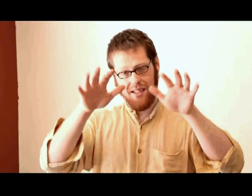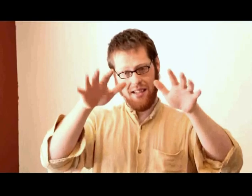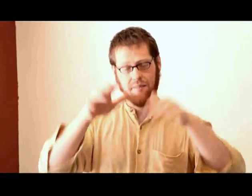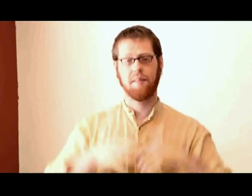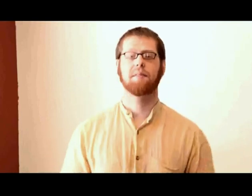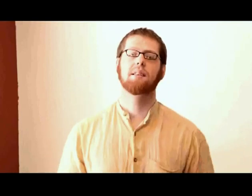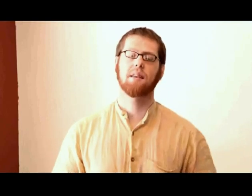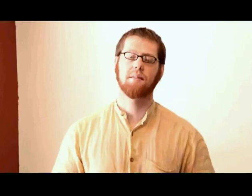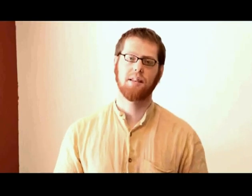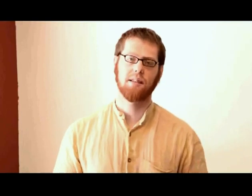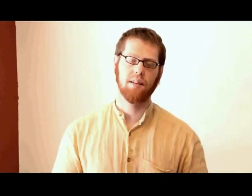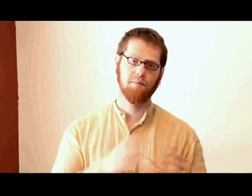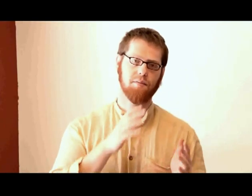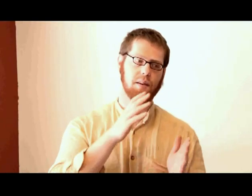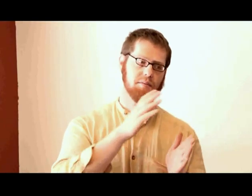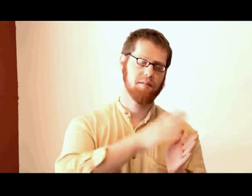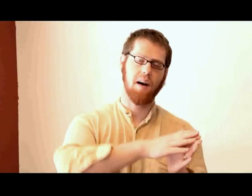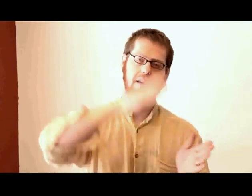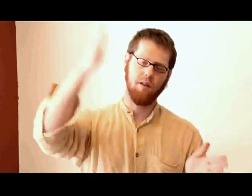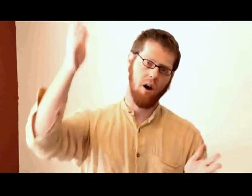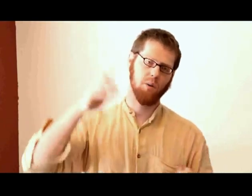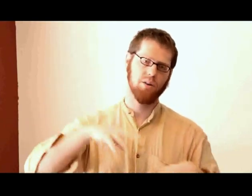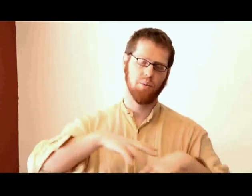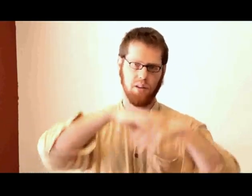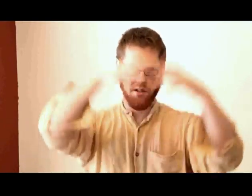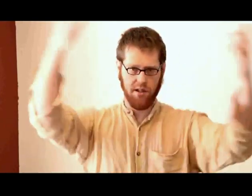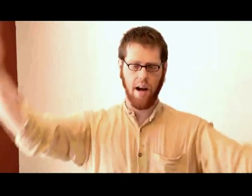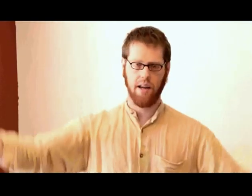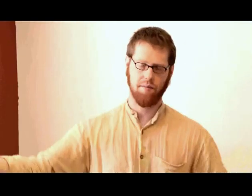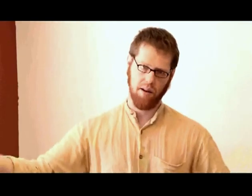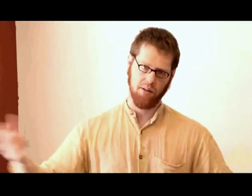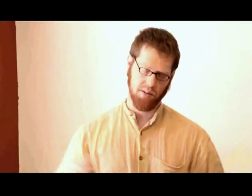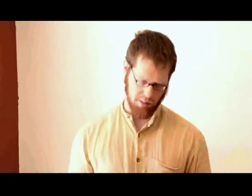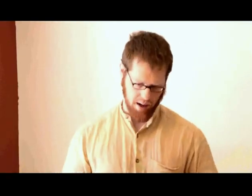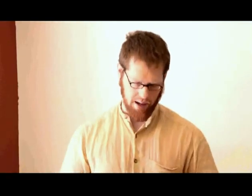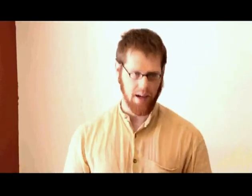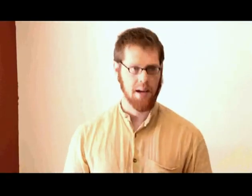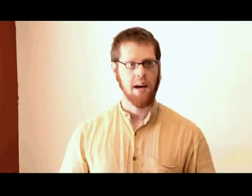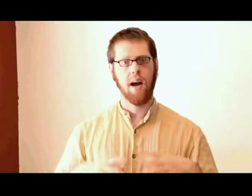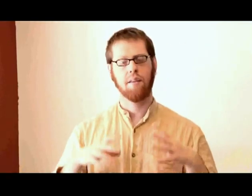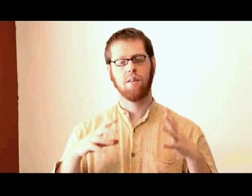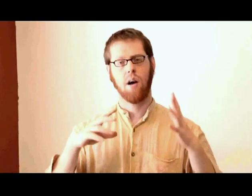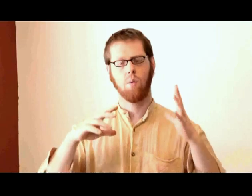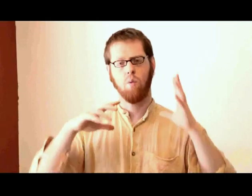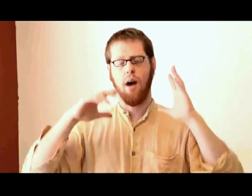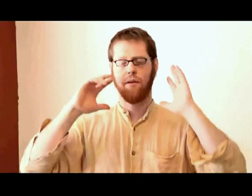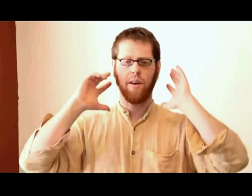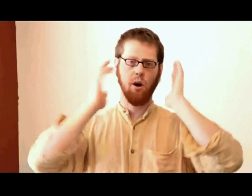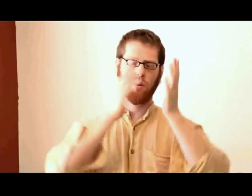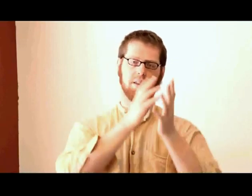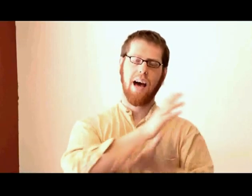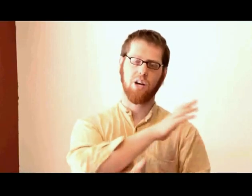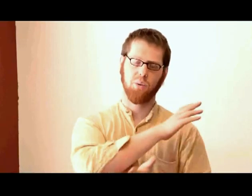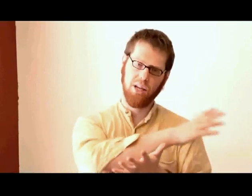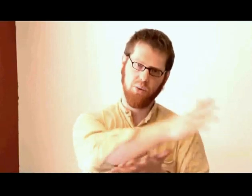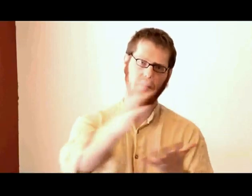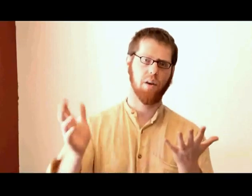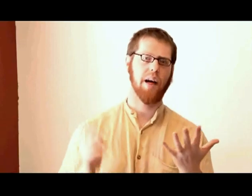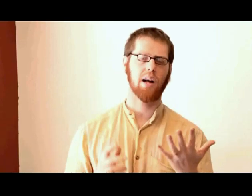1650s, kind of 1655 and onward, the Religious Society of Friends was expanding. And rather than go into the actual history of all that,